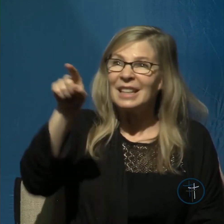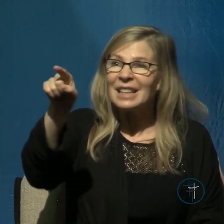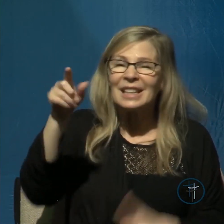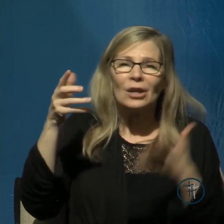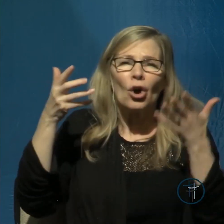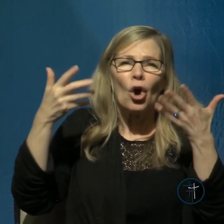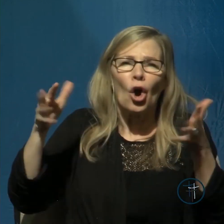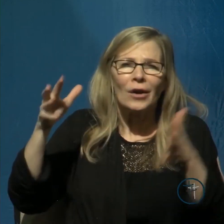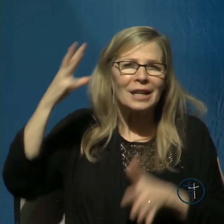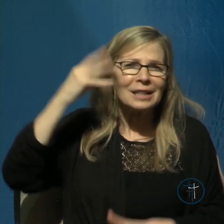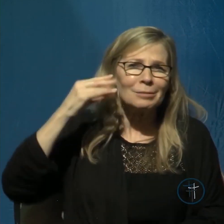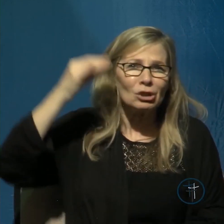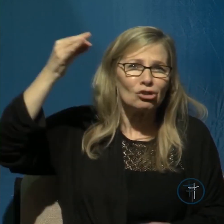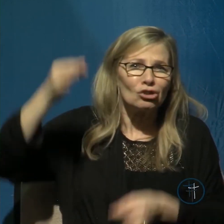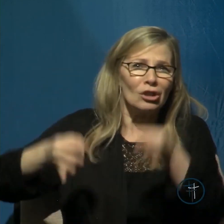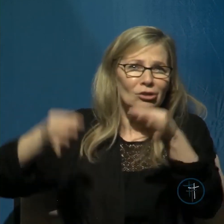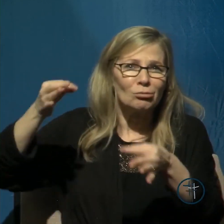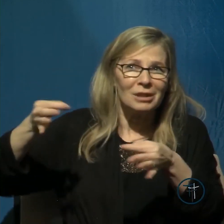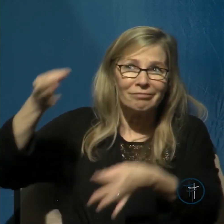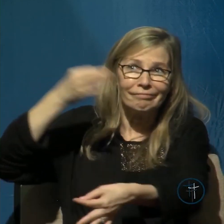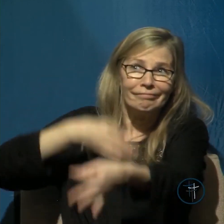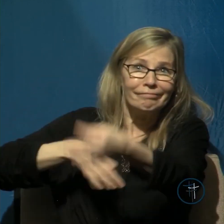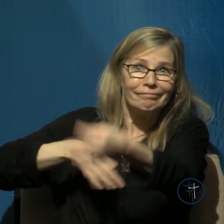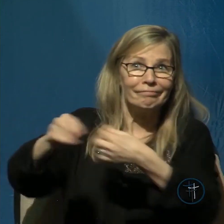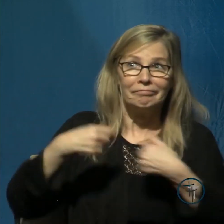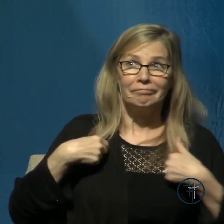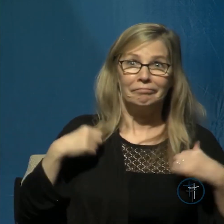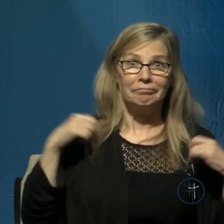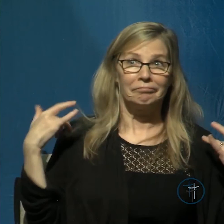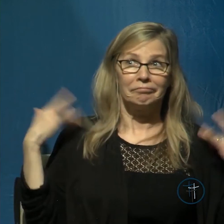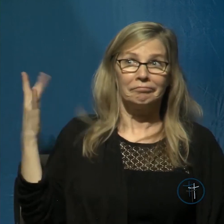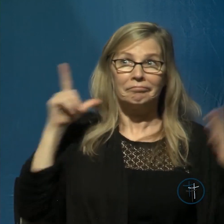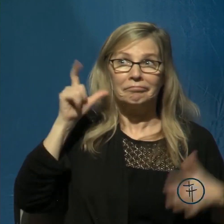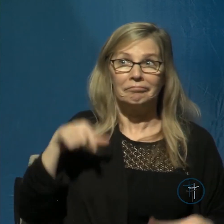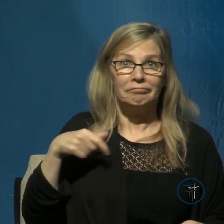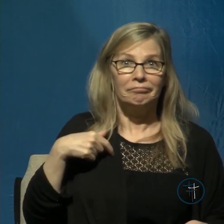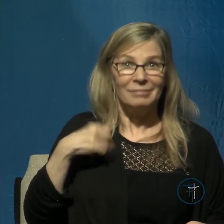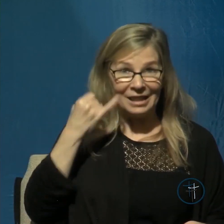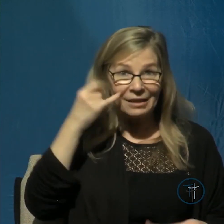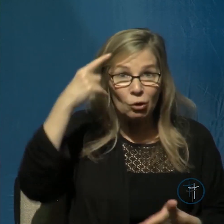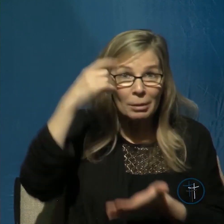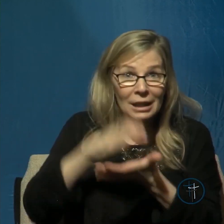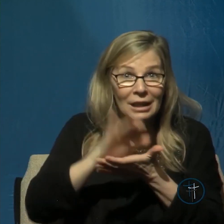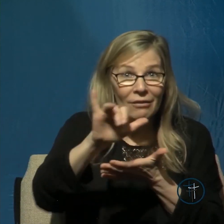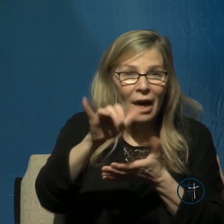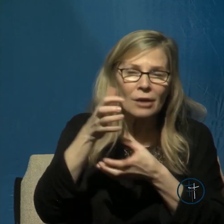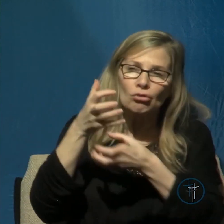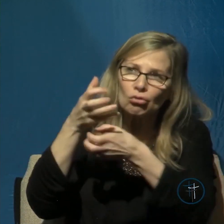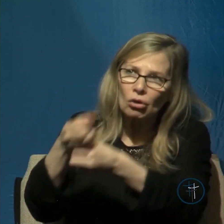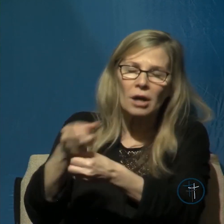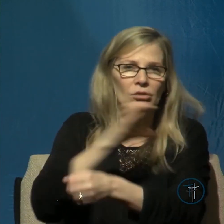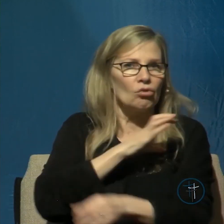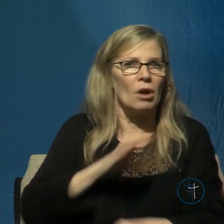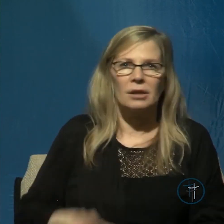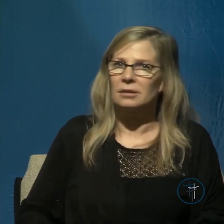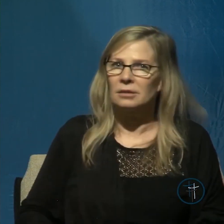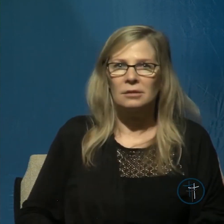if you believe that place your trust in Christ turn from your sin of self-sufficiency and self